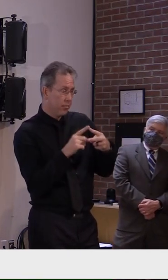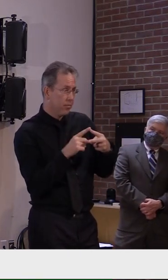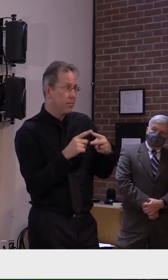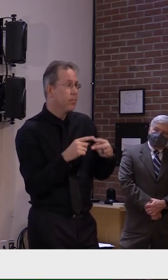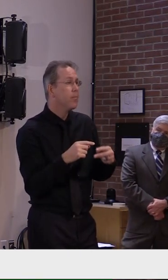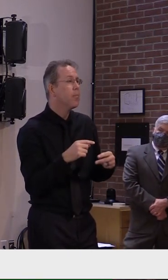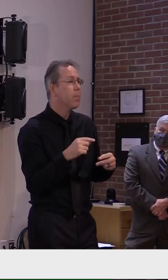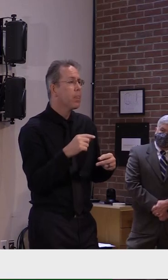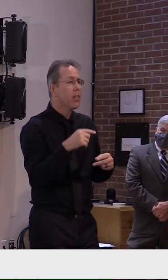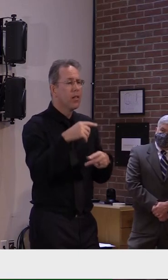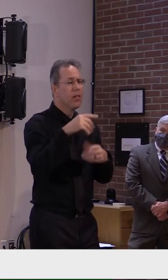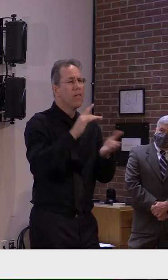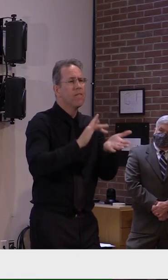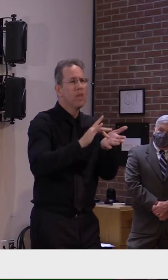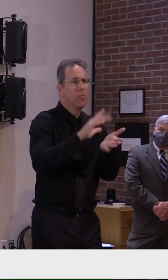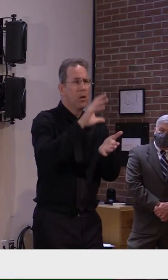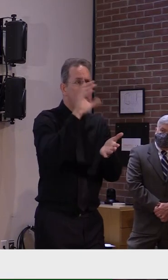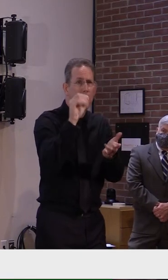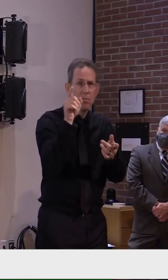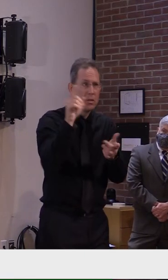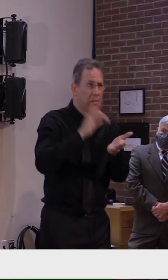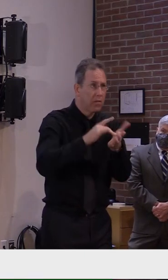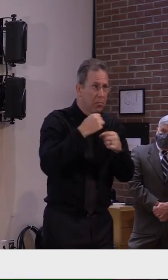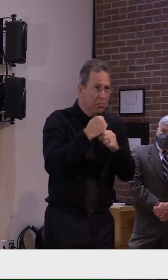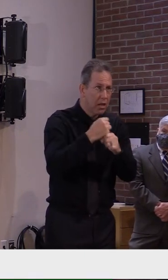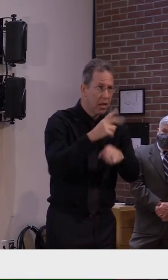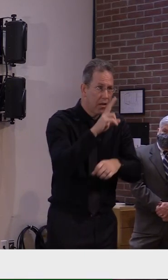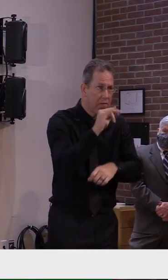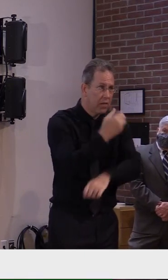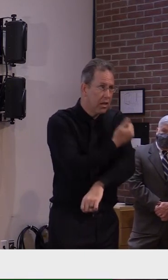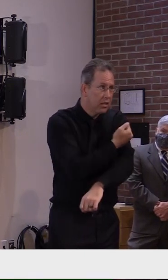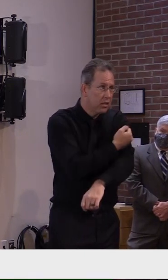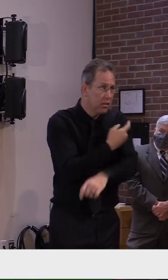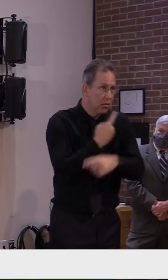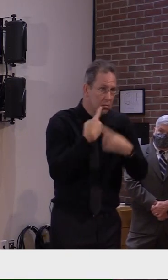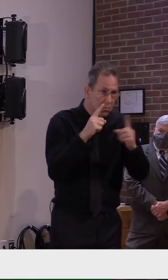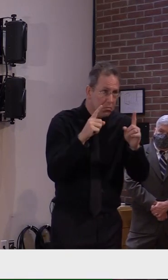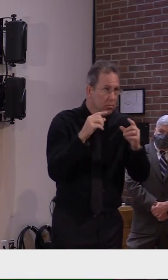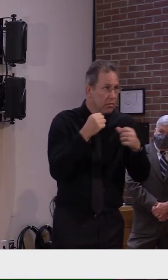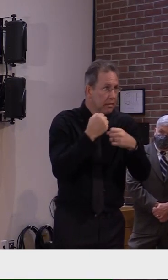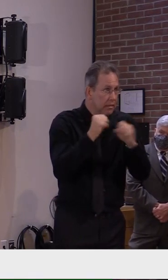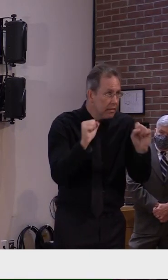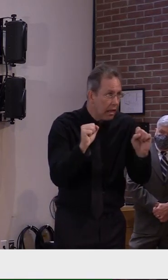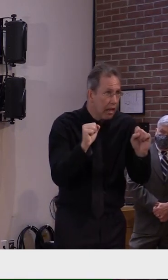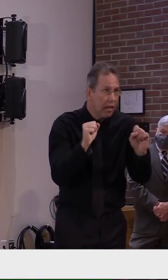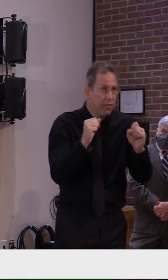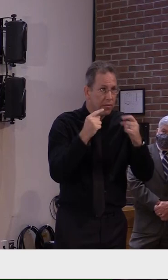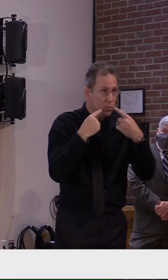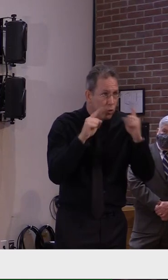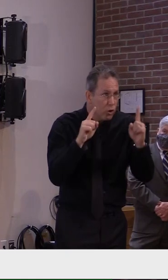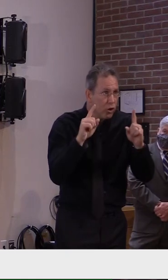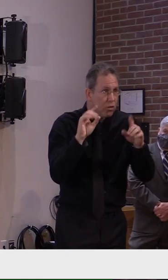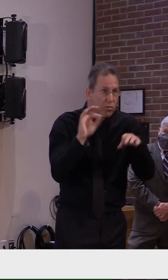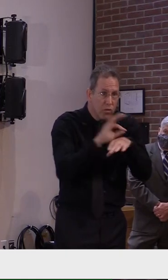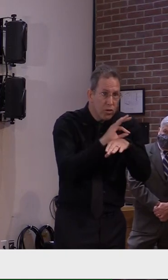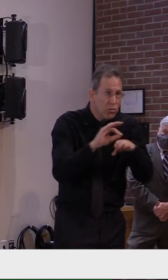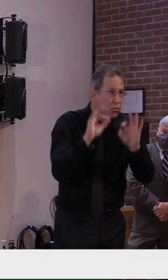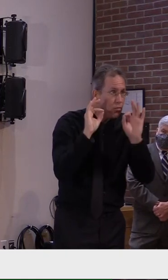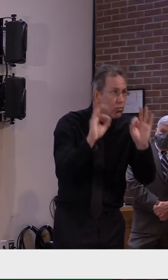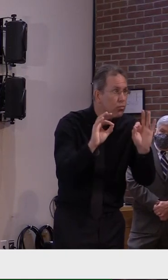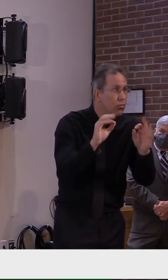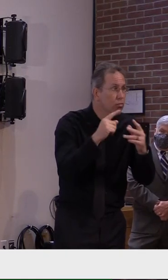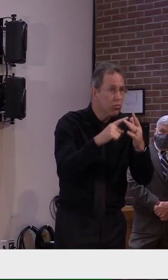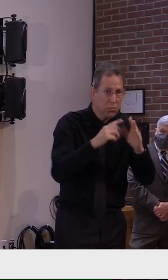continues to look as, um, safe and efficacious as it's reported to be. And it passes muster across